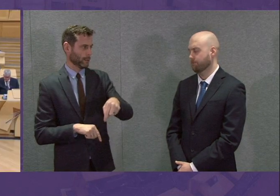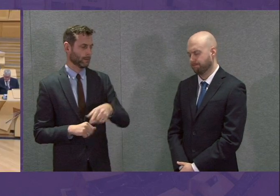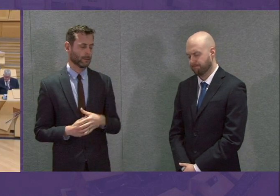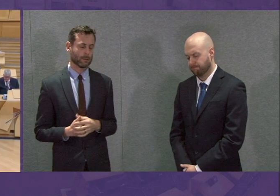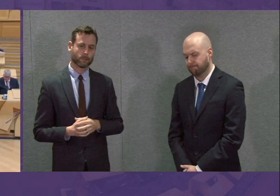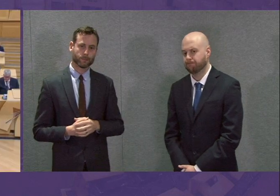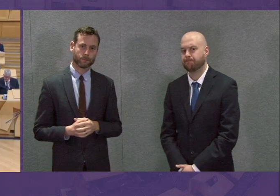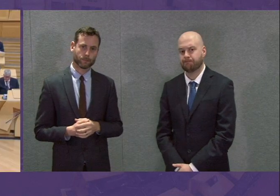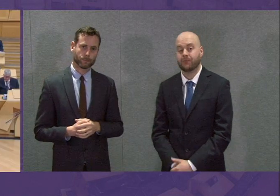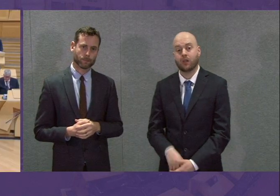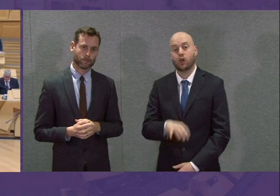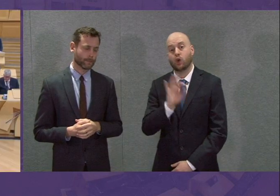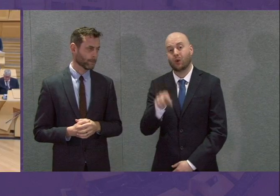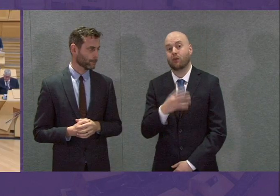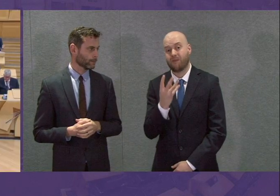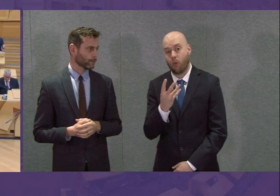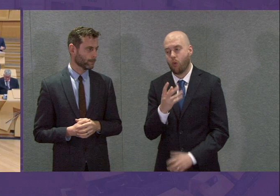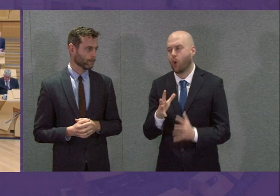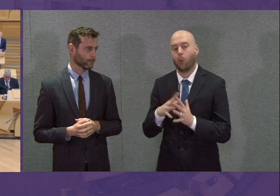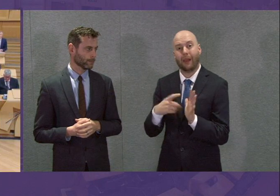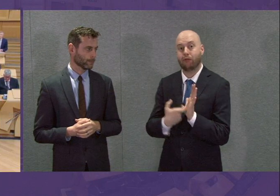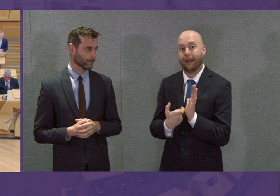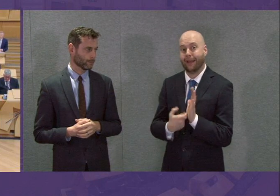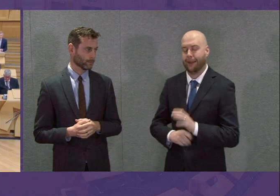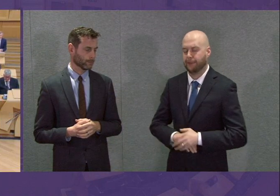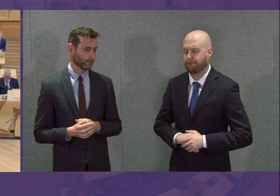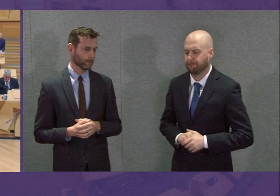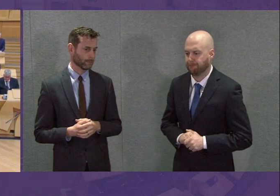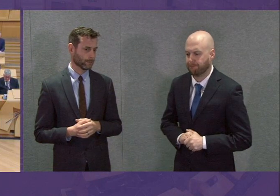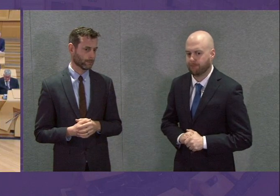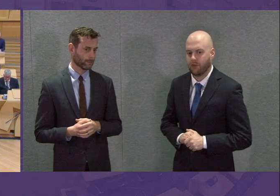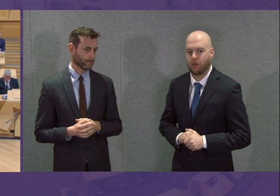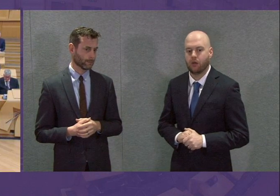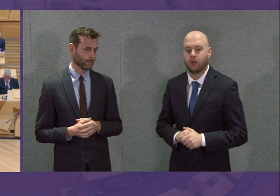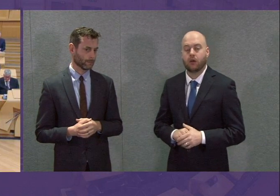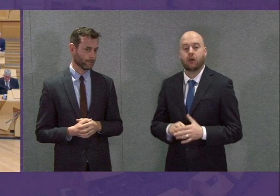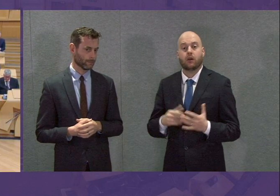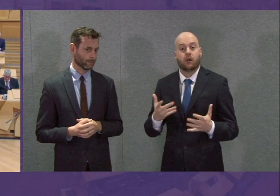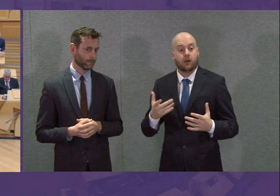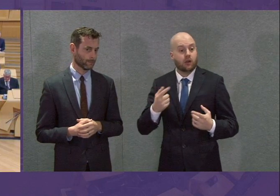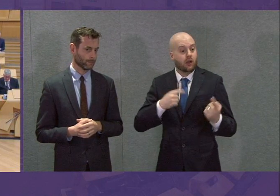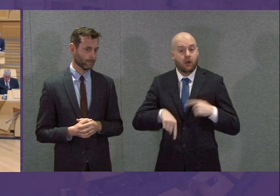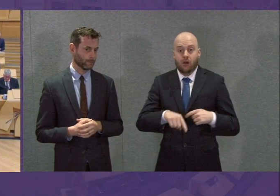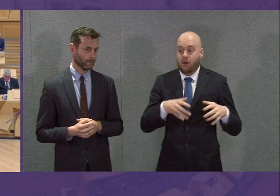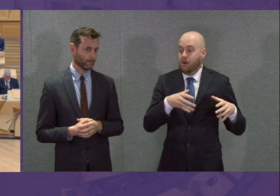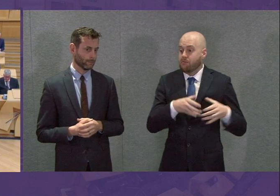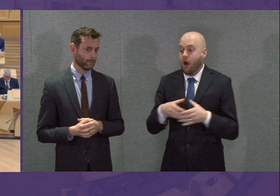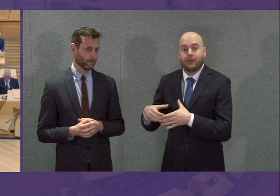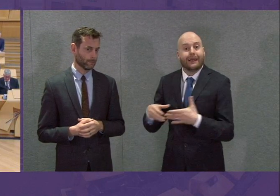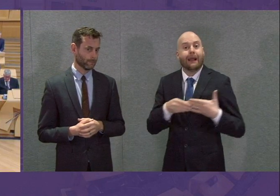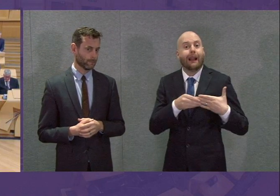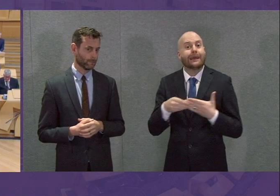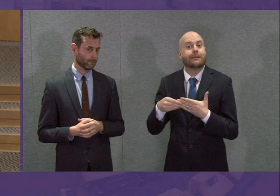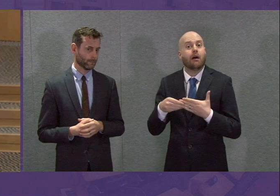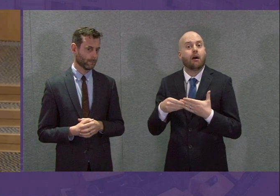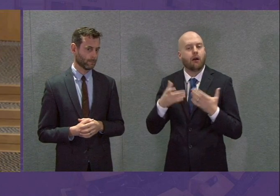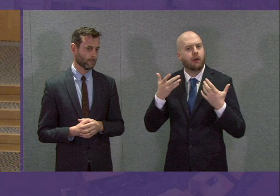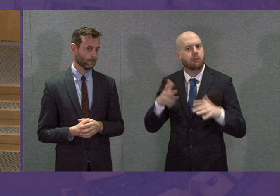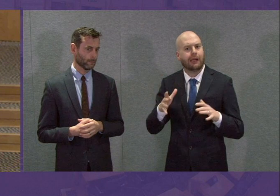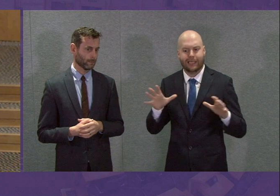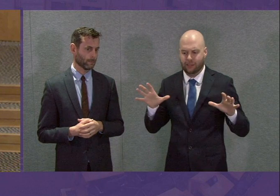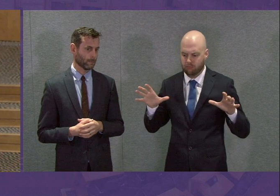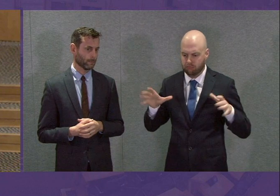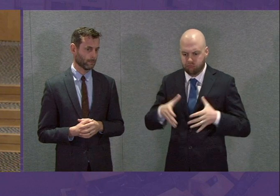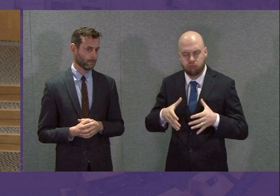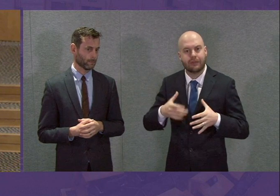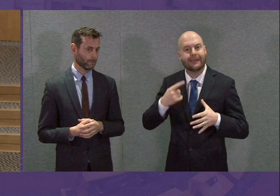Question number four, Willie Rennie. Jackson, Richard, Patrick, Nicola and myself, we all met yesterday and